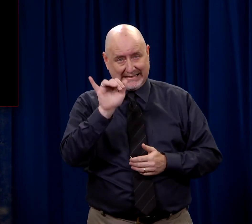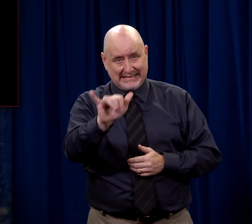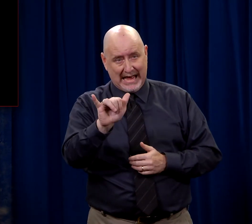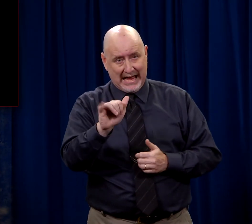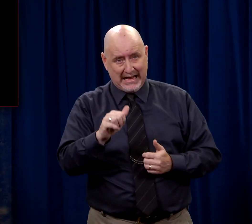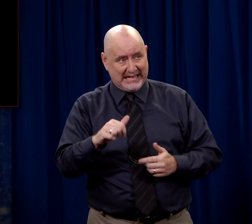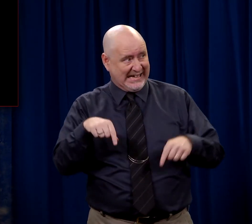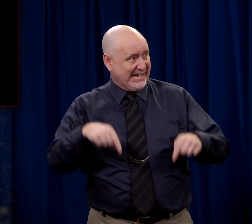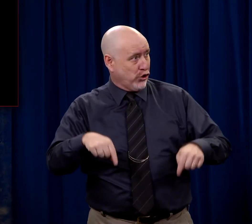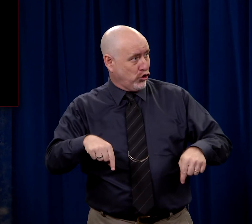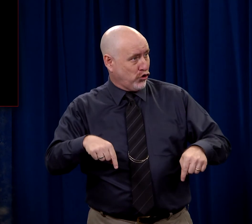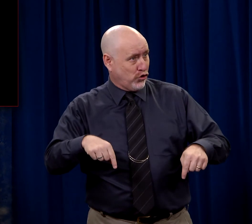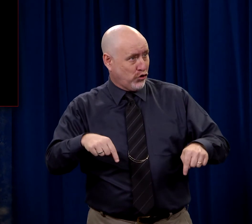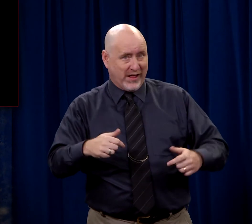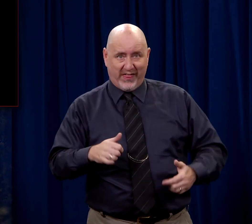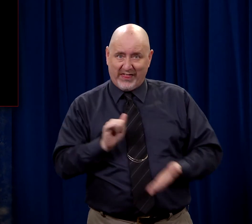Is this life all there is?